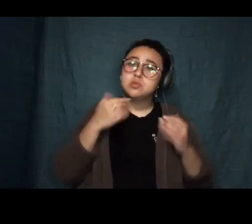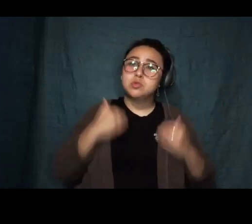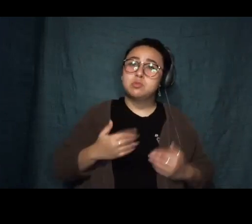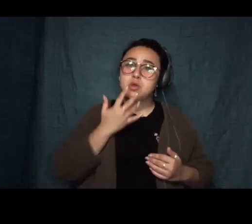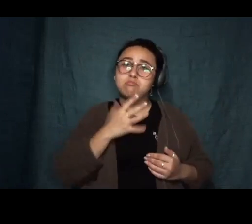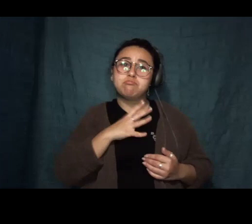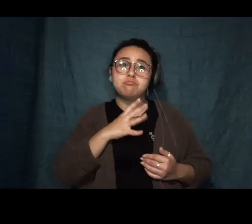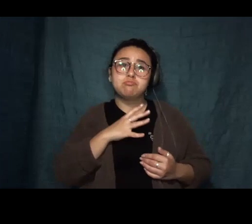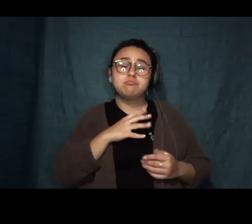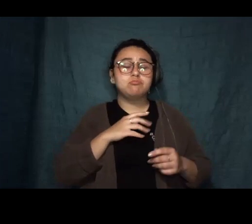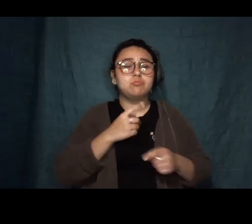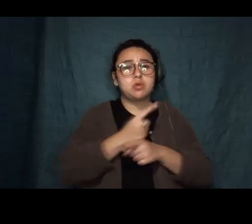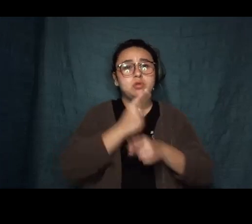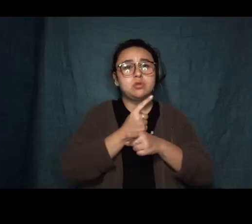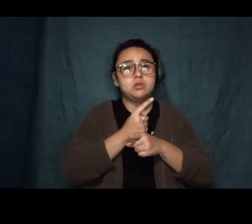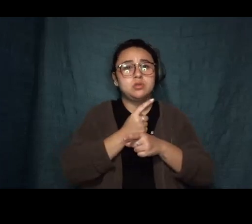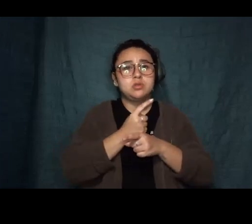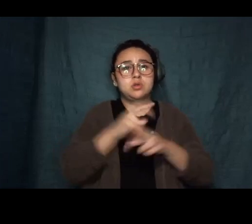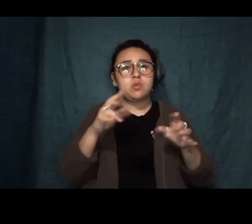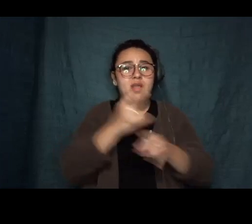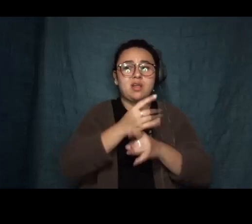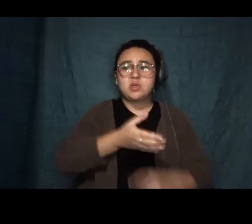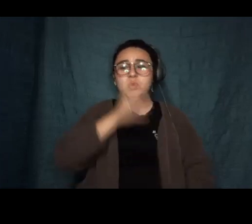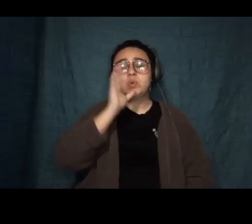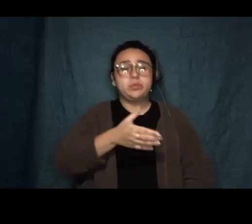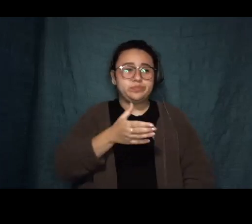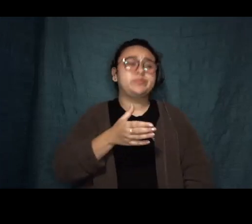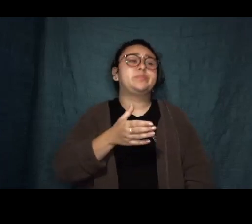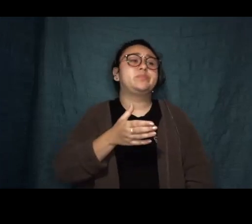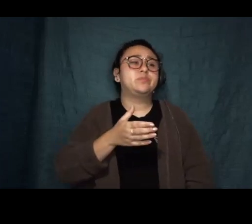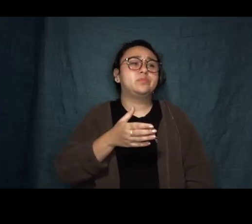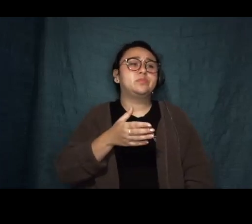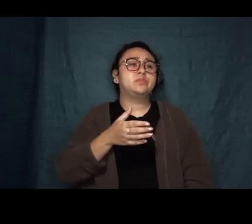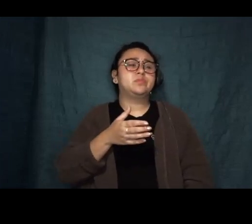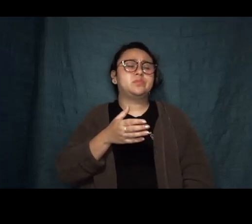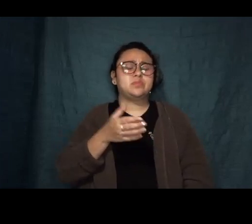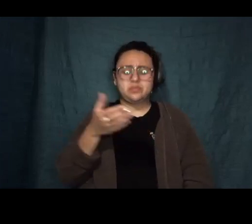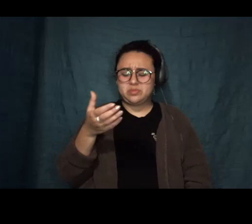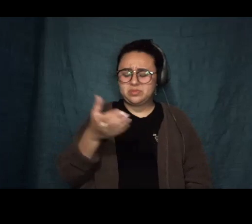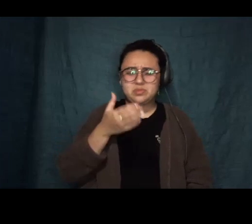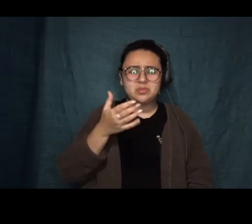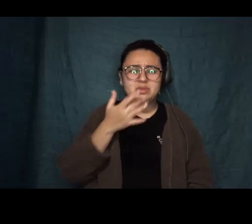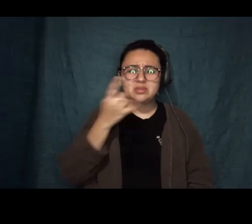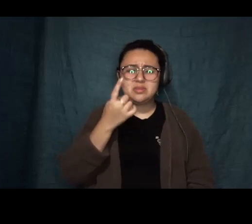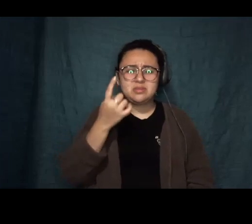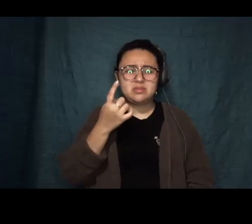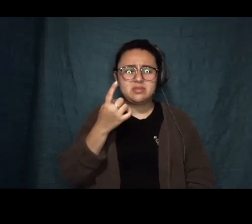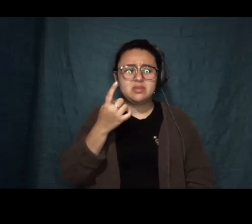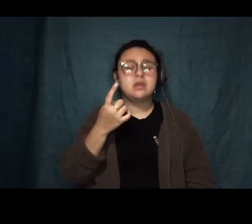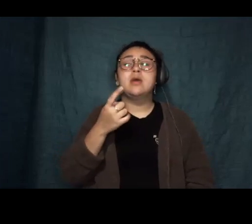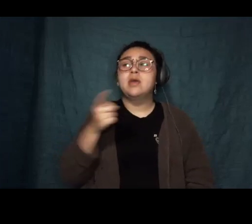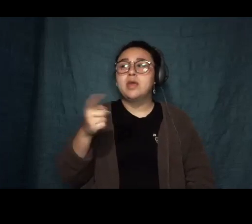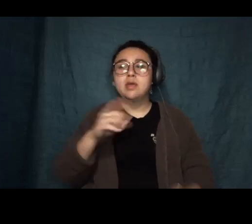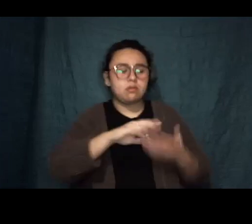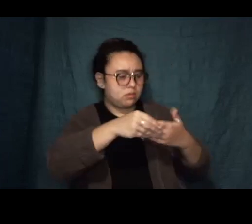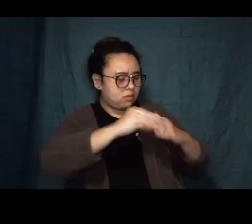took a sip and put the drink down, and he reached for her hand, turned her palm over, and began to trace something in it. Are you trying to tell my fortune, she asked. I wasn't,